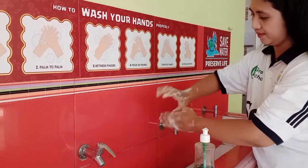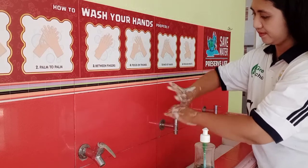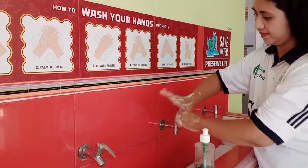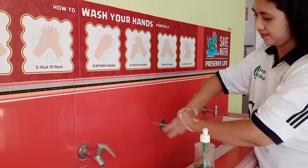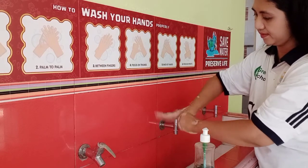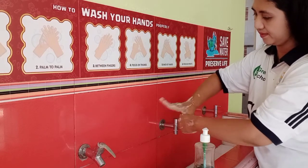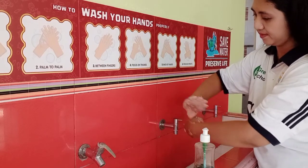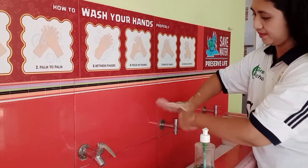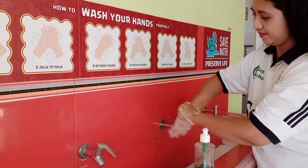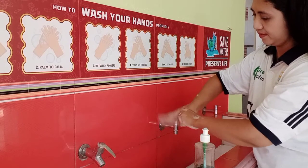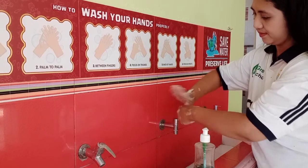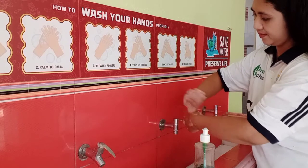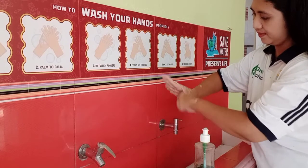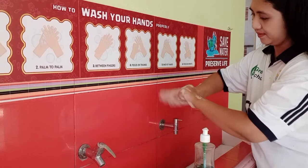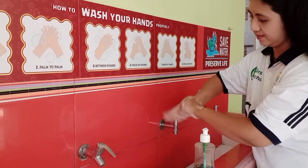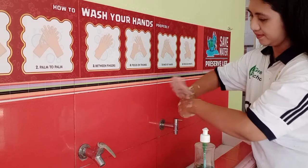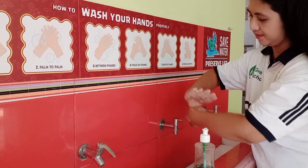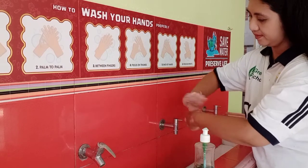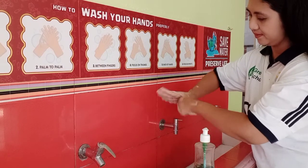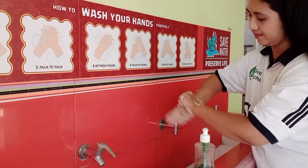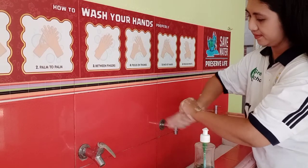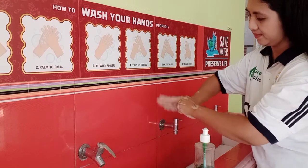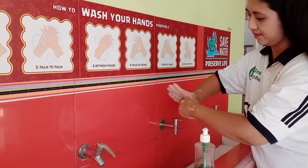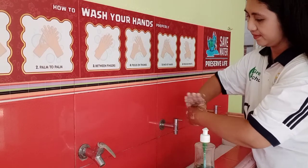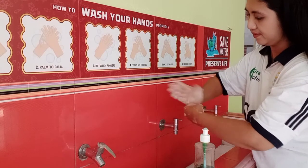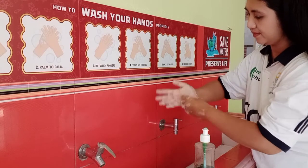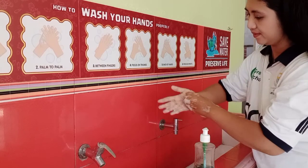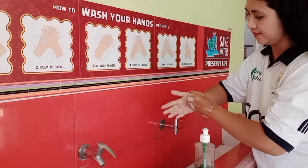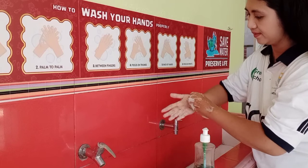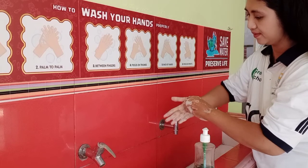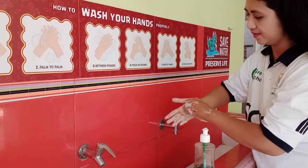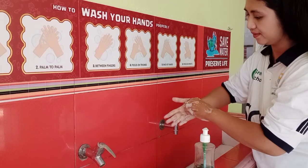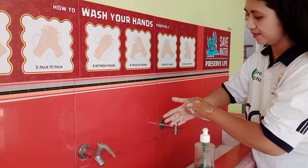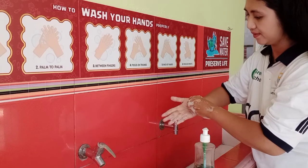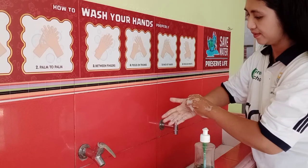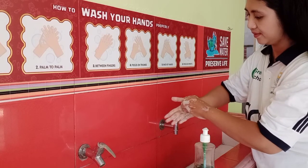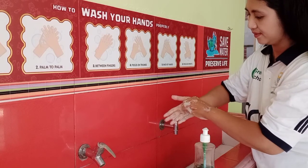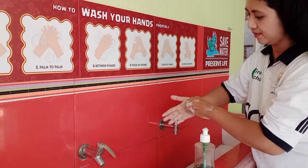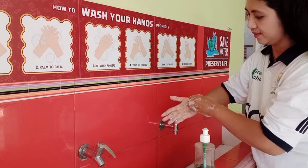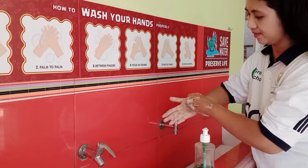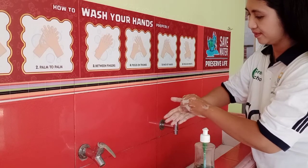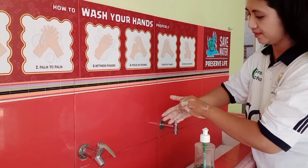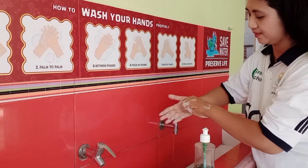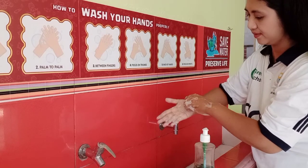left and right, one by one. Step 6, rub our fingernails,